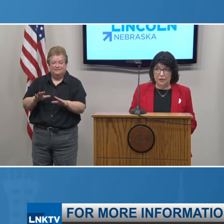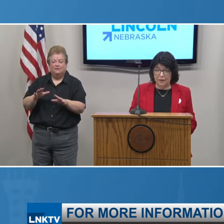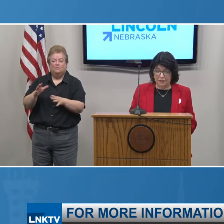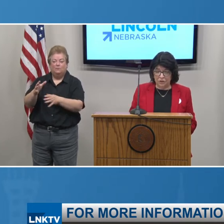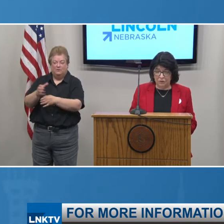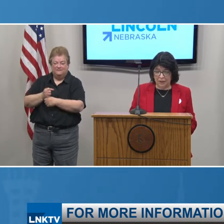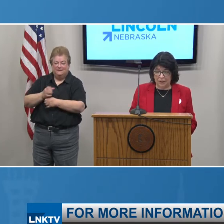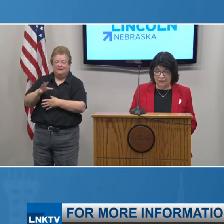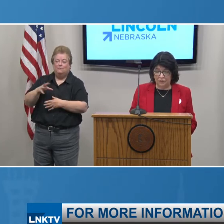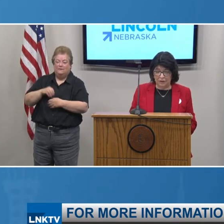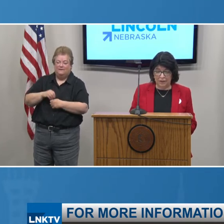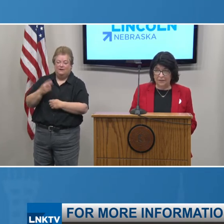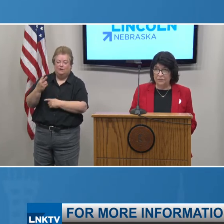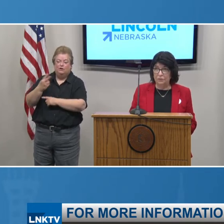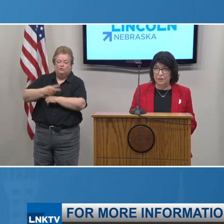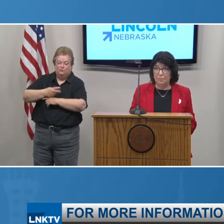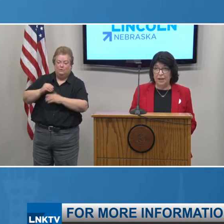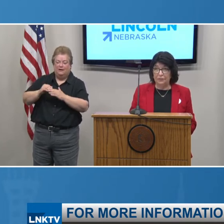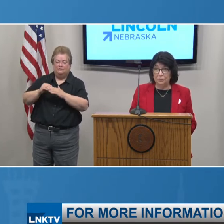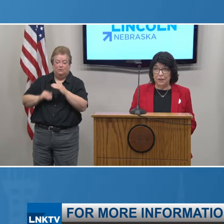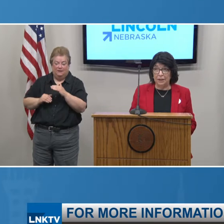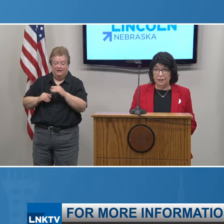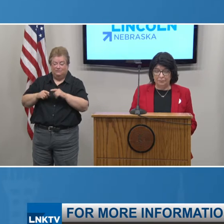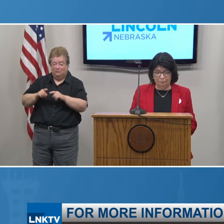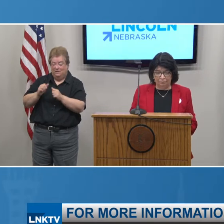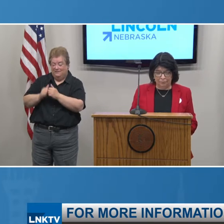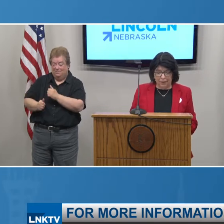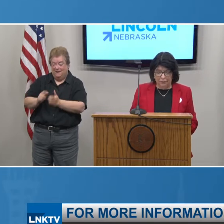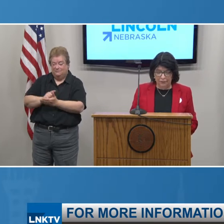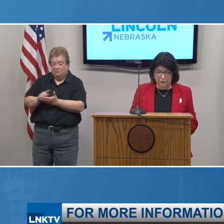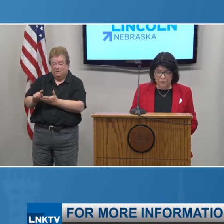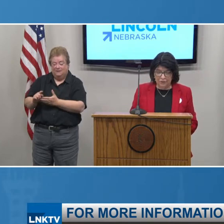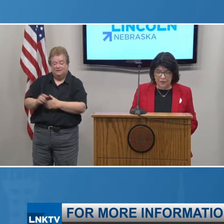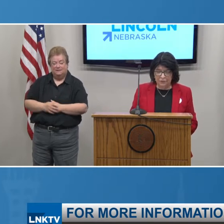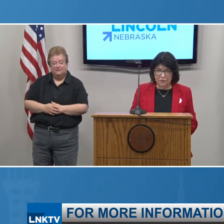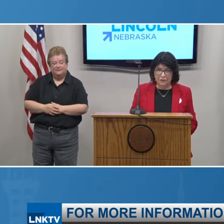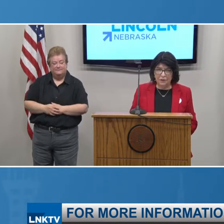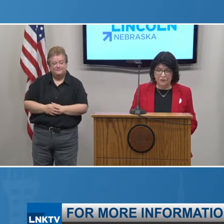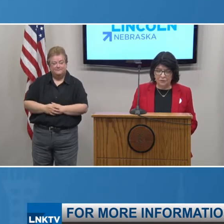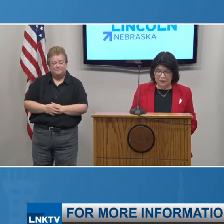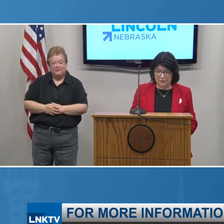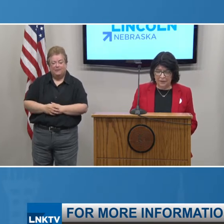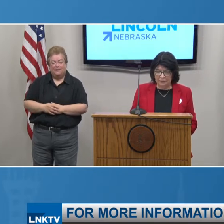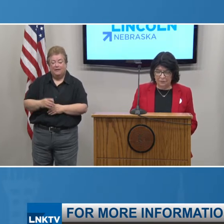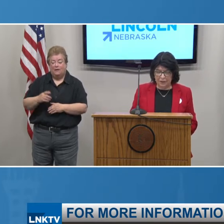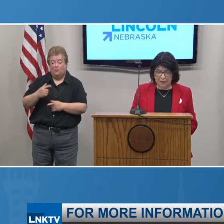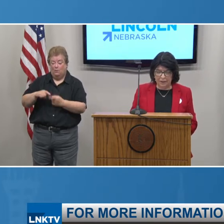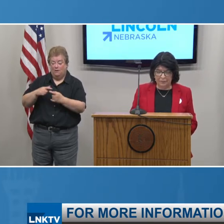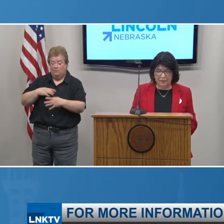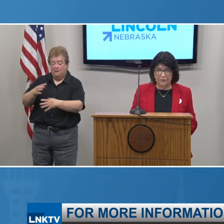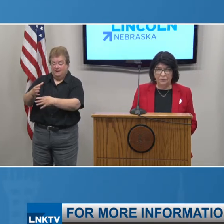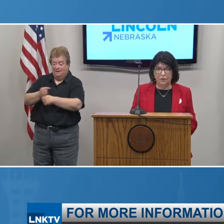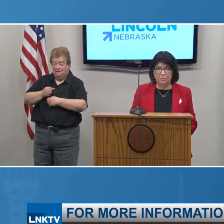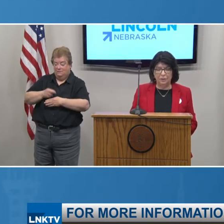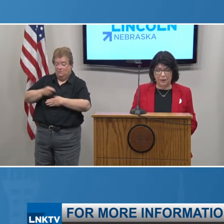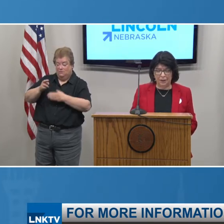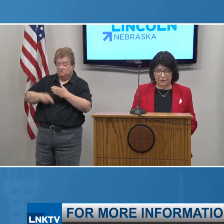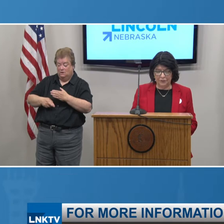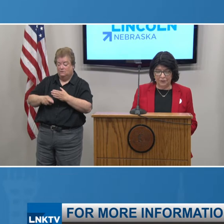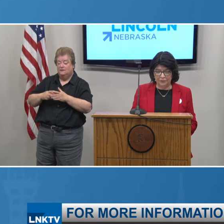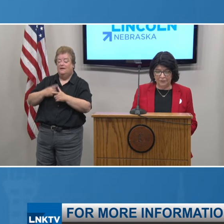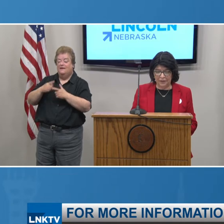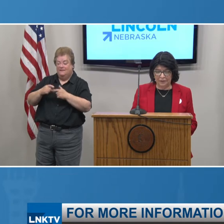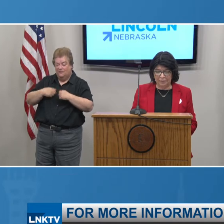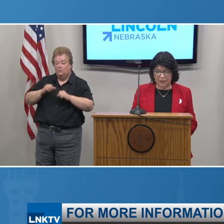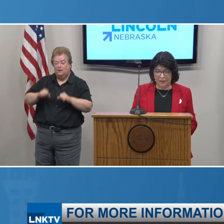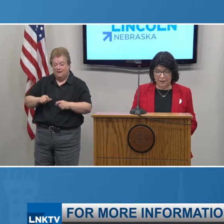received within two days or less over the past week. The sooner test results are received from the labs, the sooner public